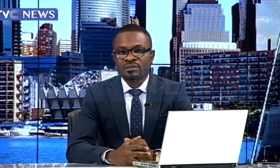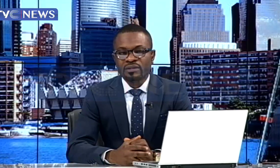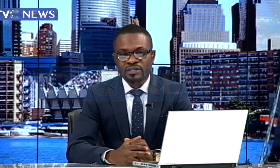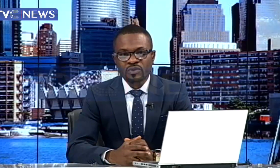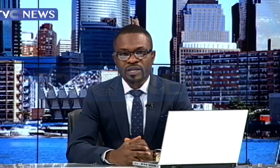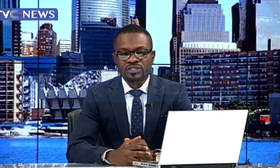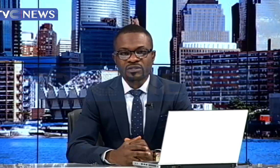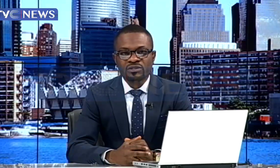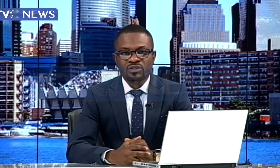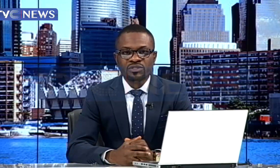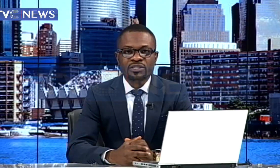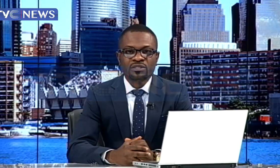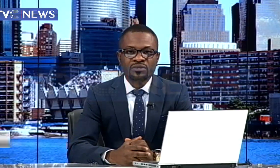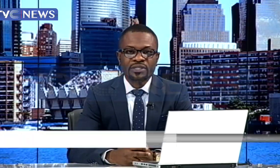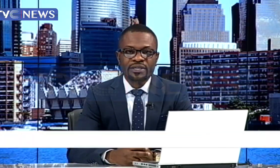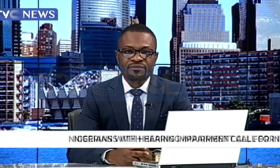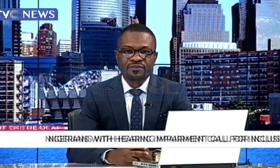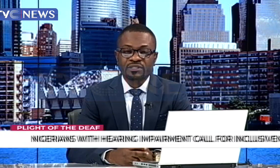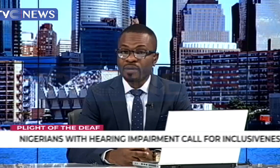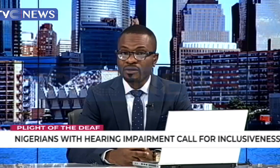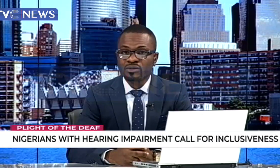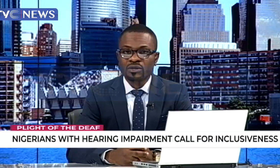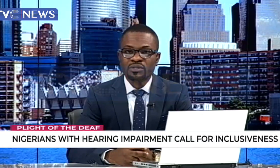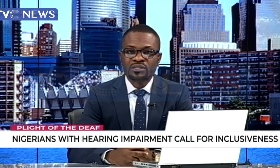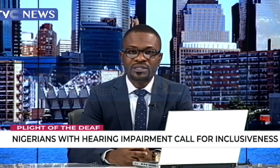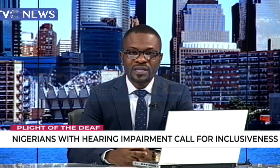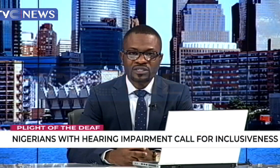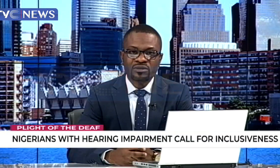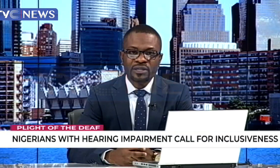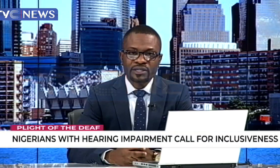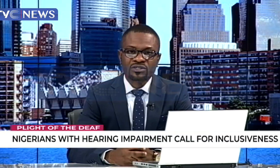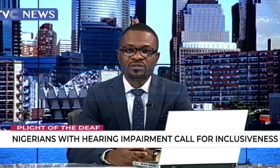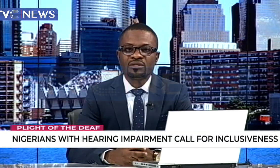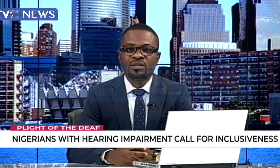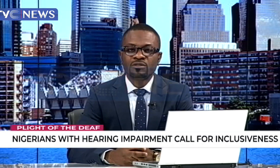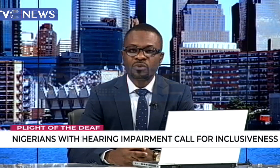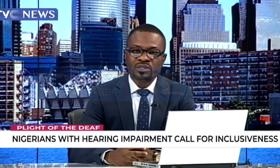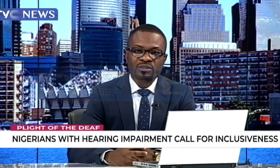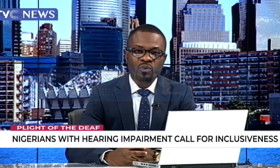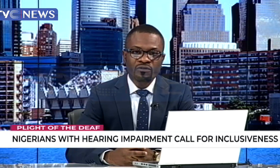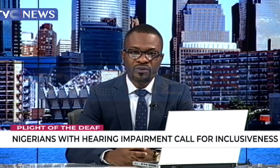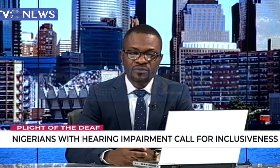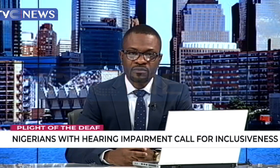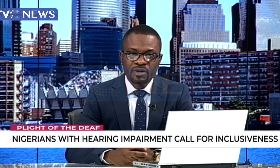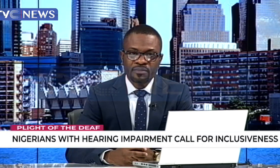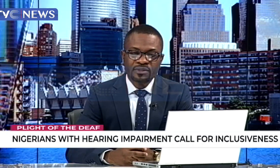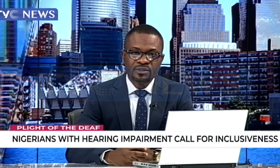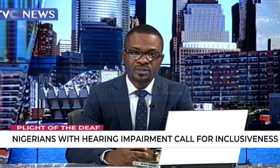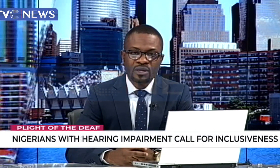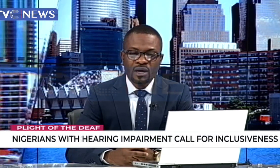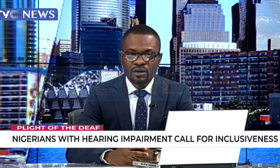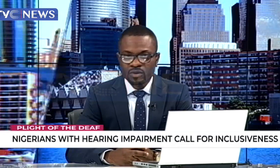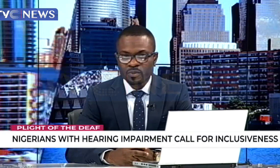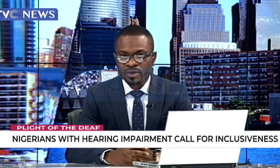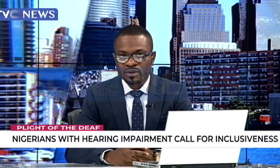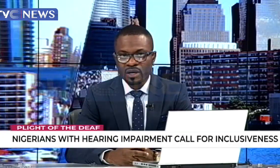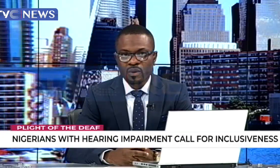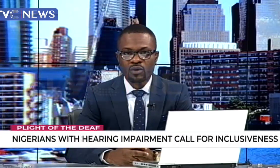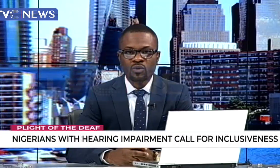the Nigerian National Association of the Deaf is about to hold its national election to protect the welfare of its members. Our correspondent Ola Wakan was